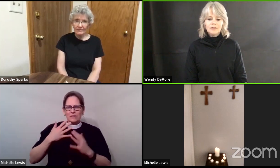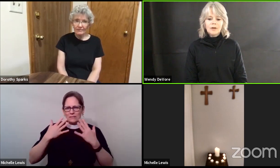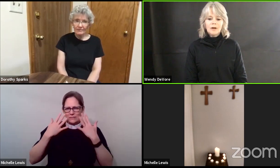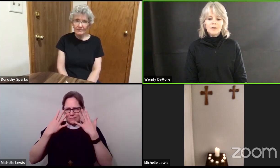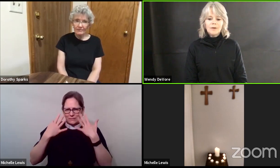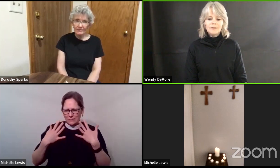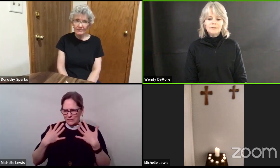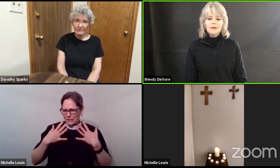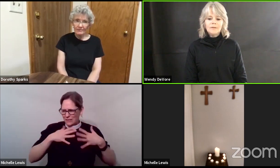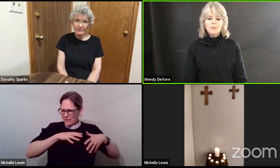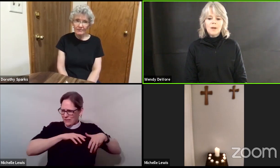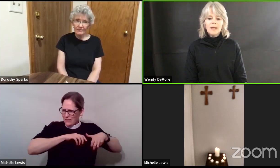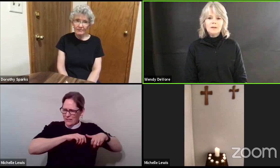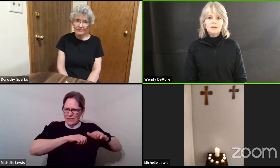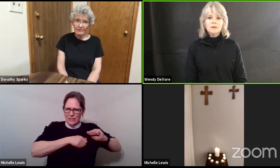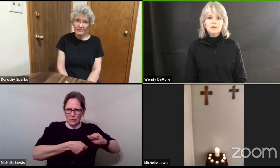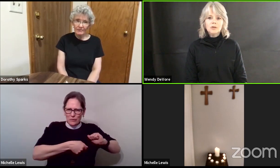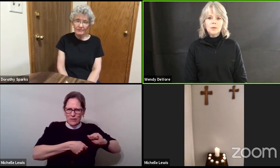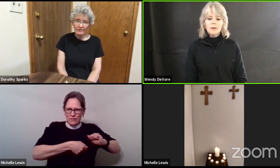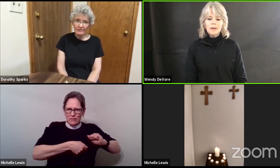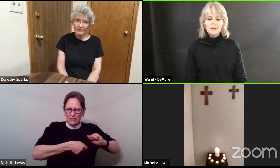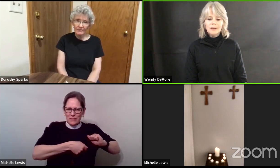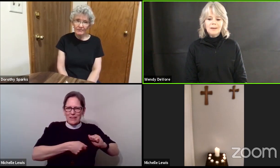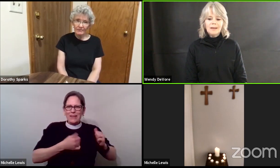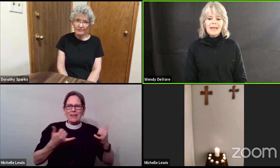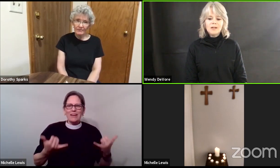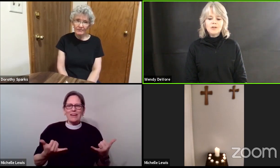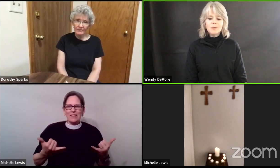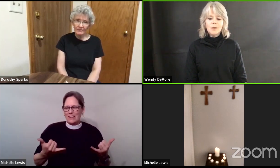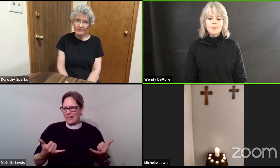Sorrow has given way to joy and to hope.